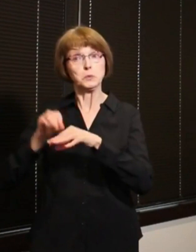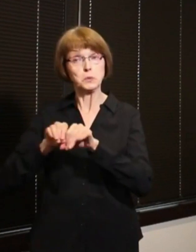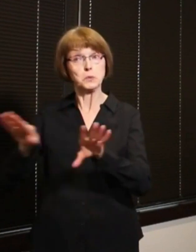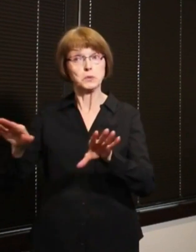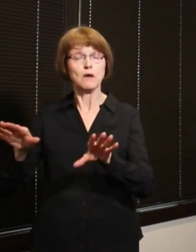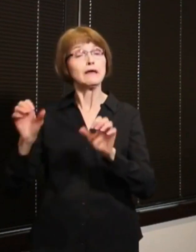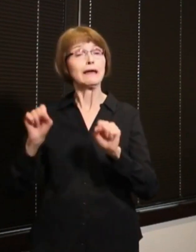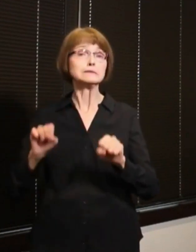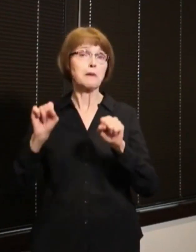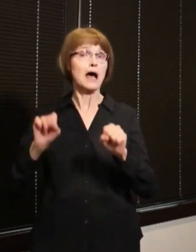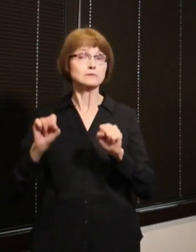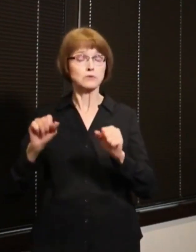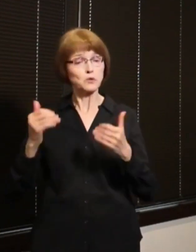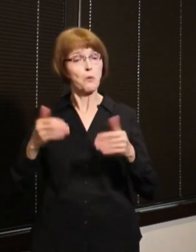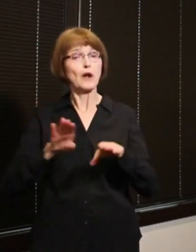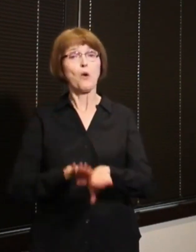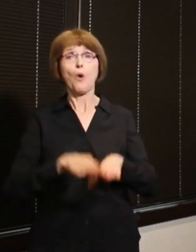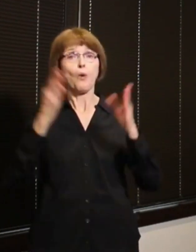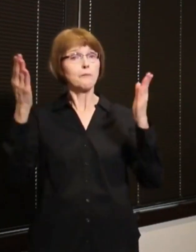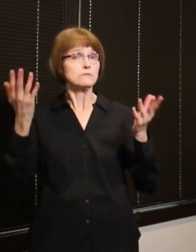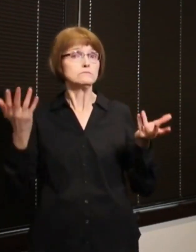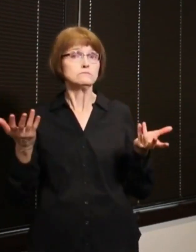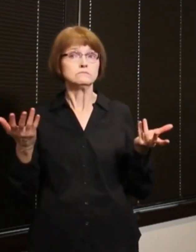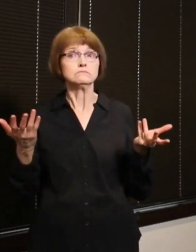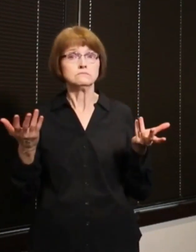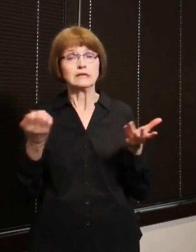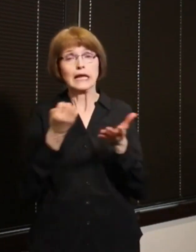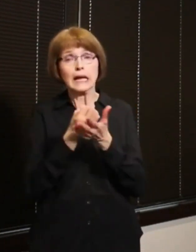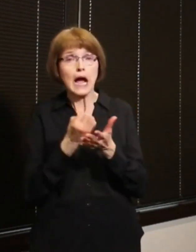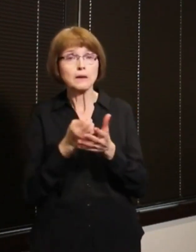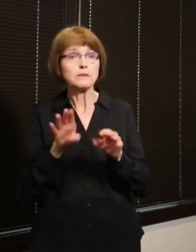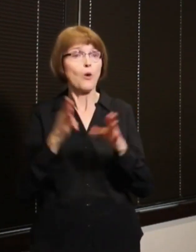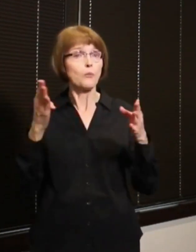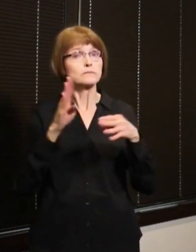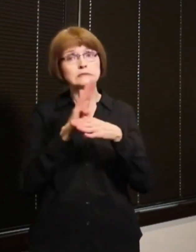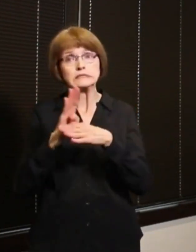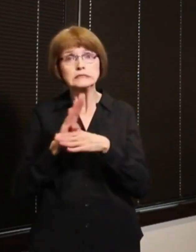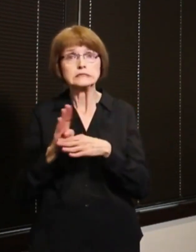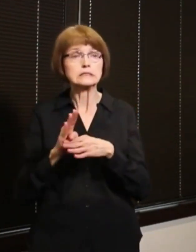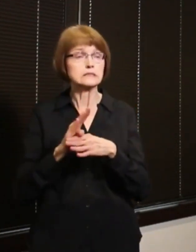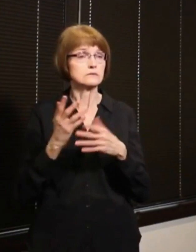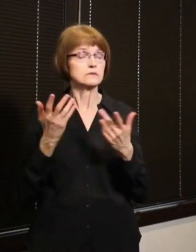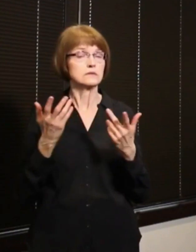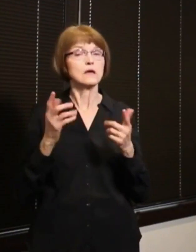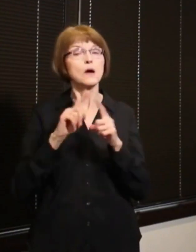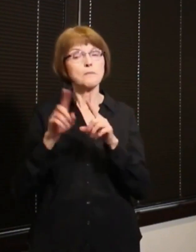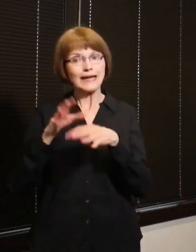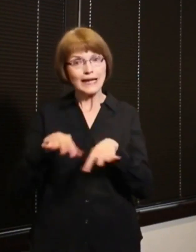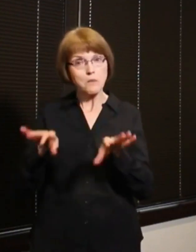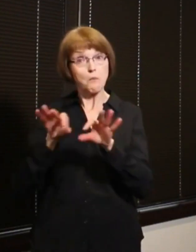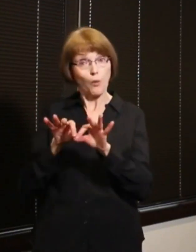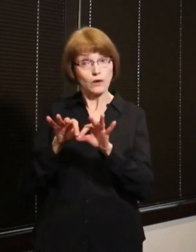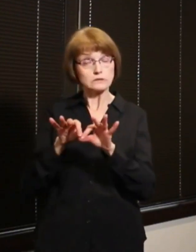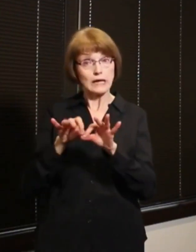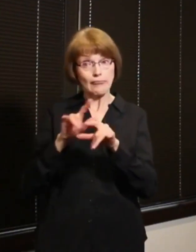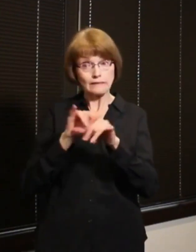to open you know more of the economy and more of society but the key is to keep the transmission rate low